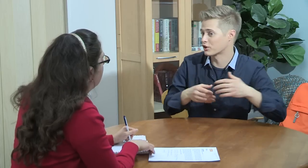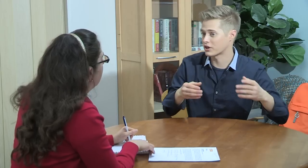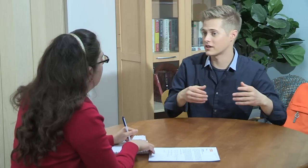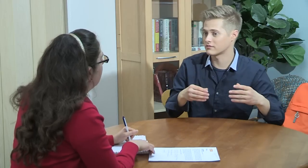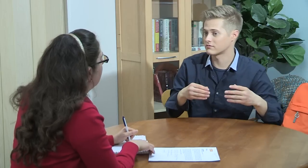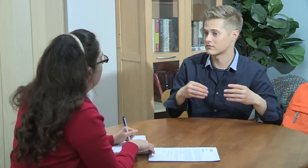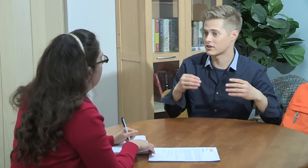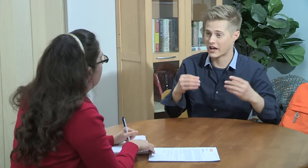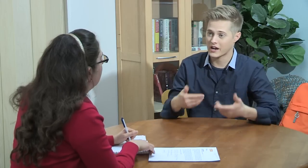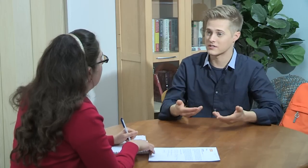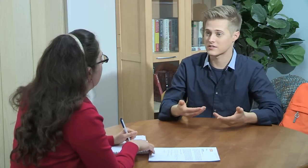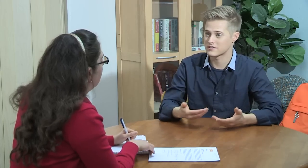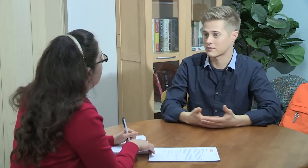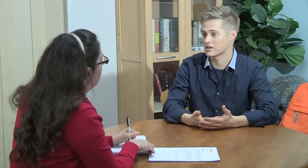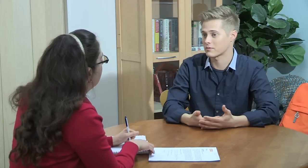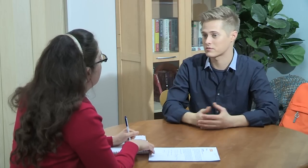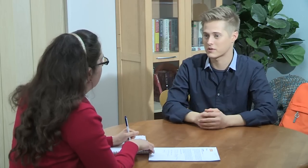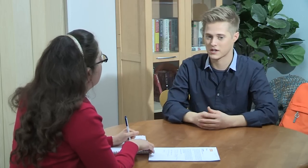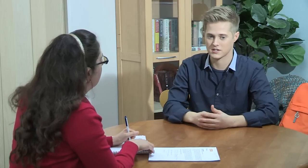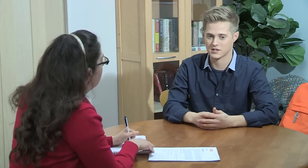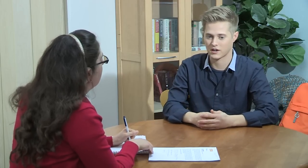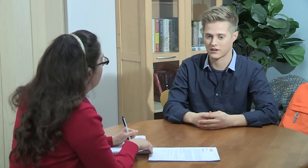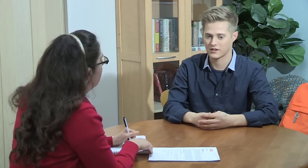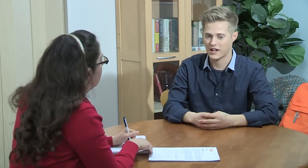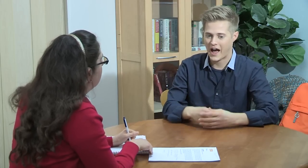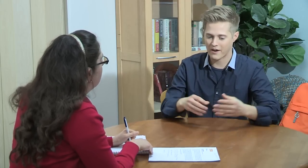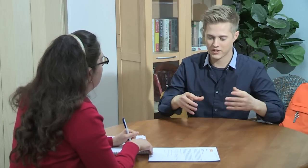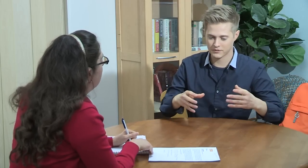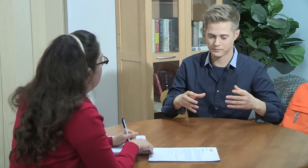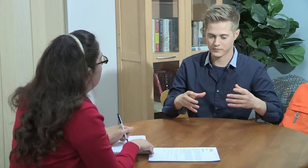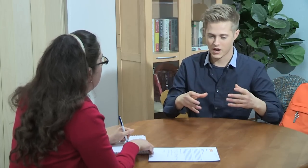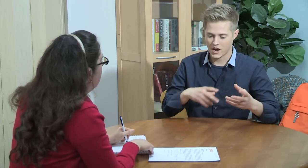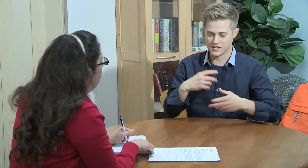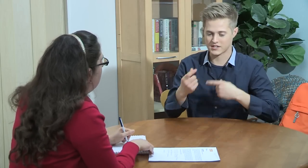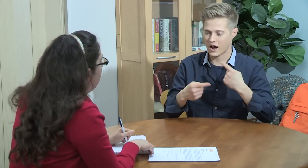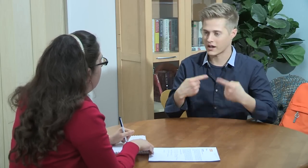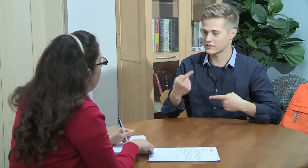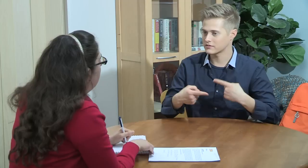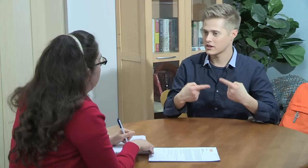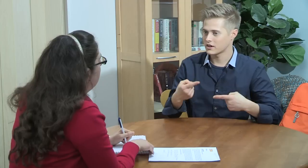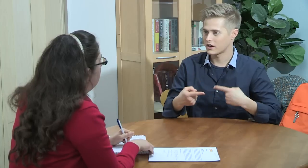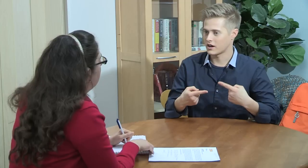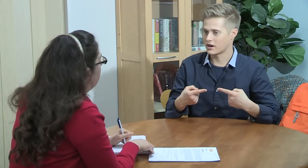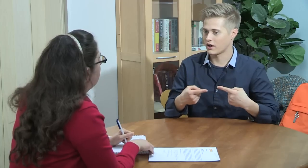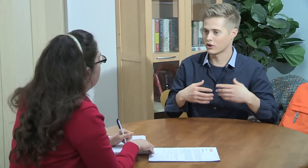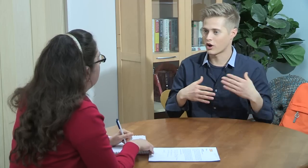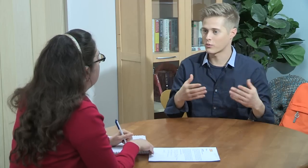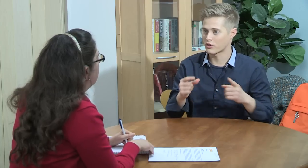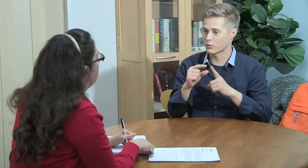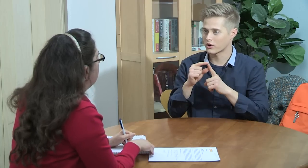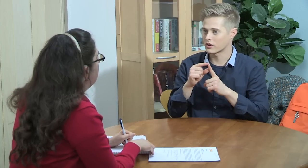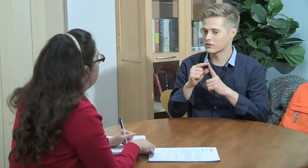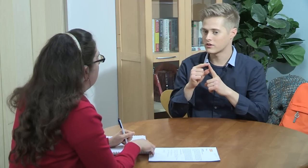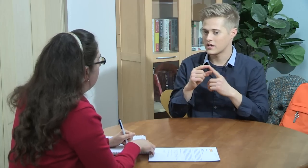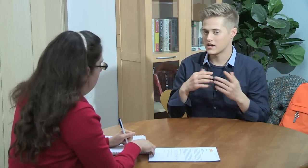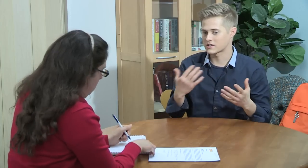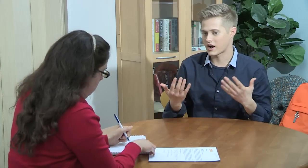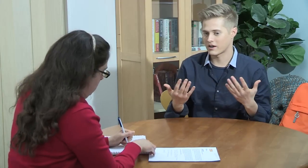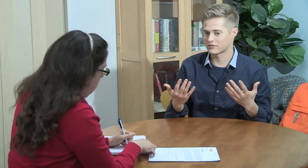learning the lines sometimes because having a sign along with the word is kind of